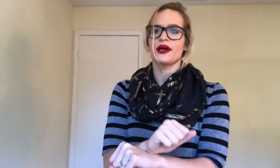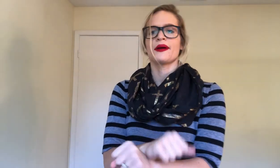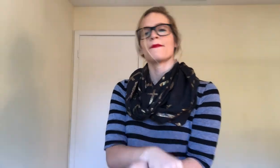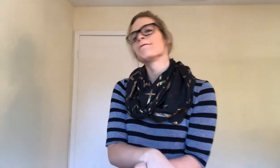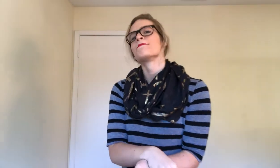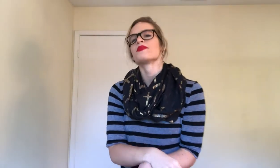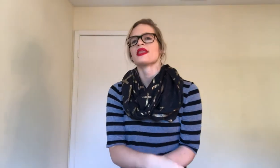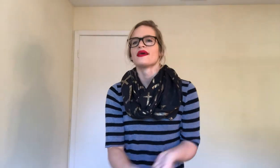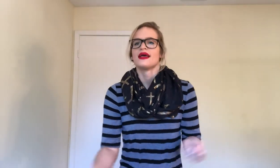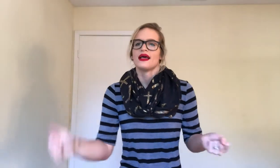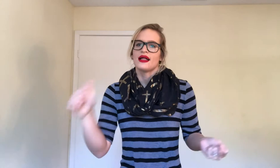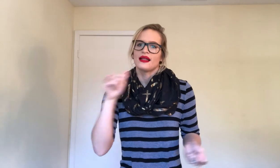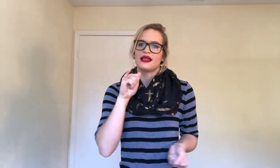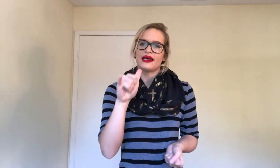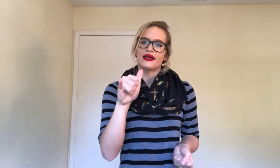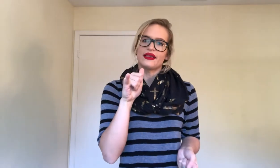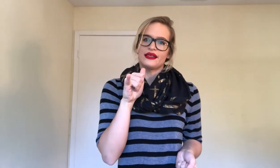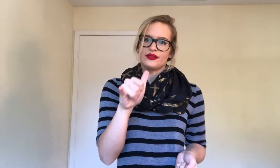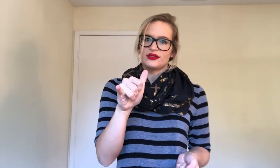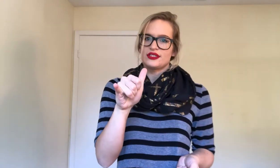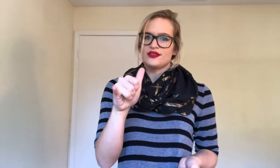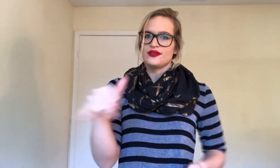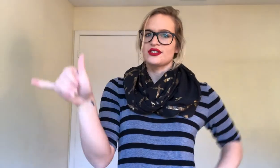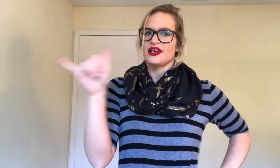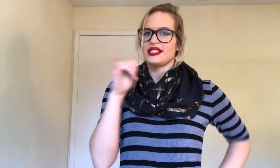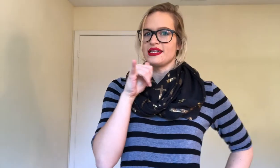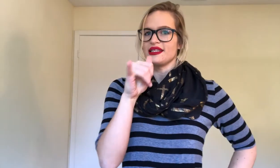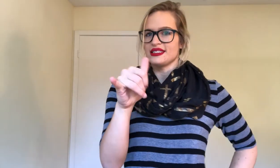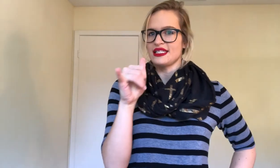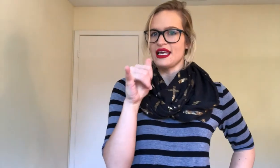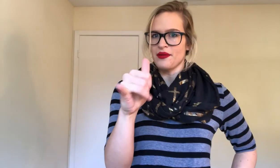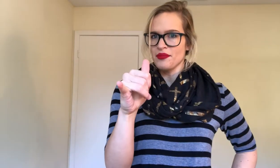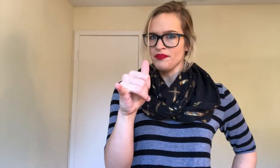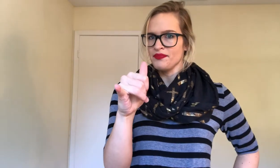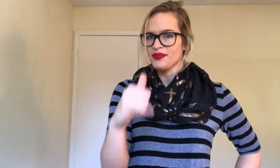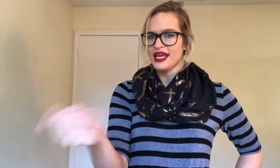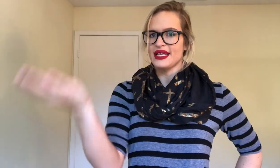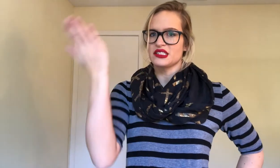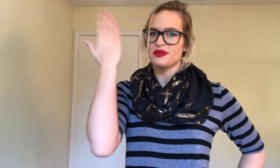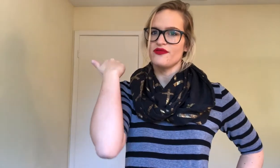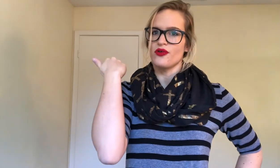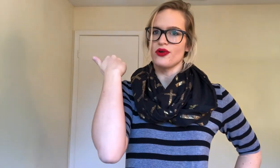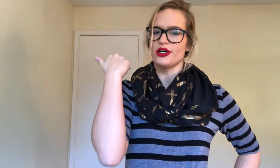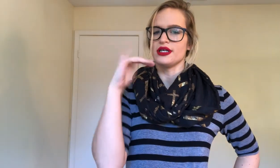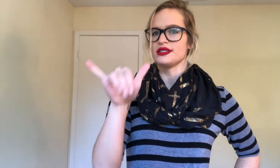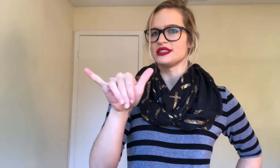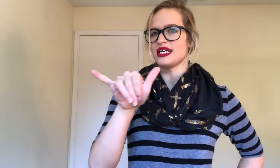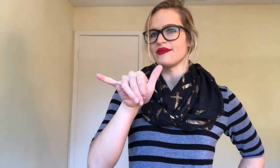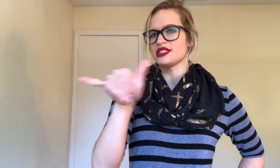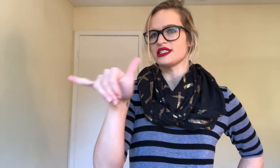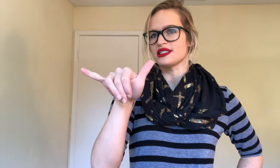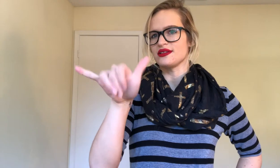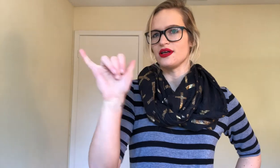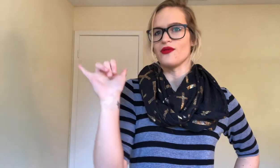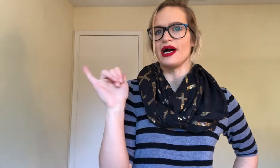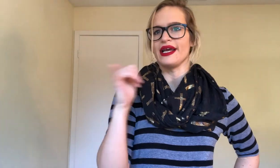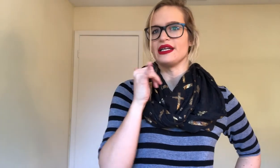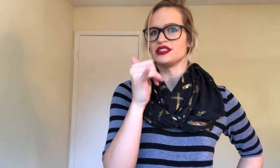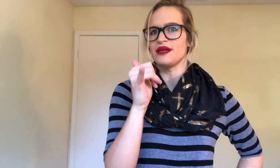like they used to. So I did the same as before. Same as just a Y handshake